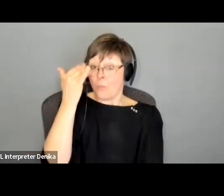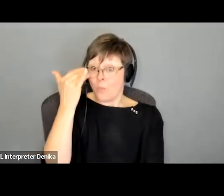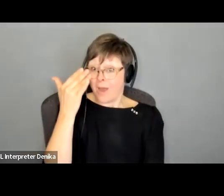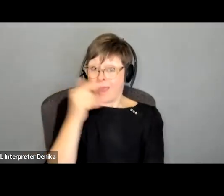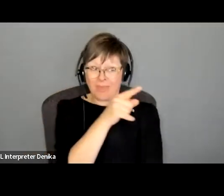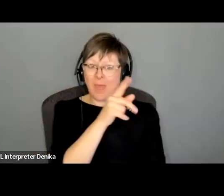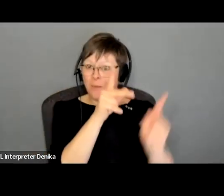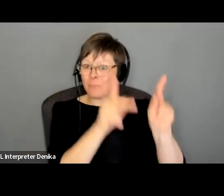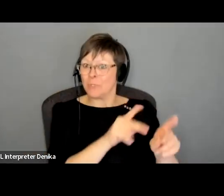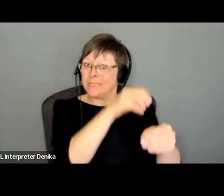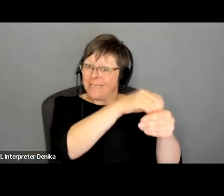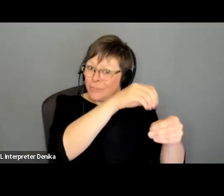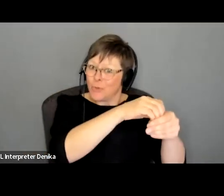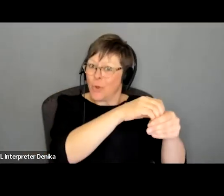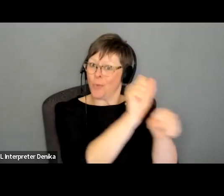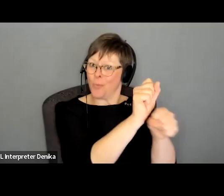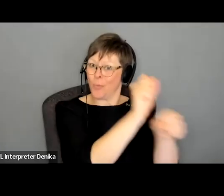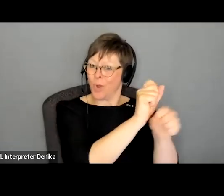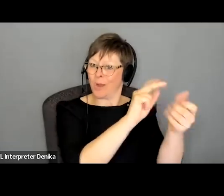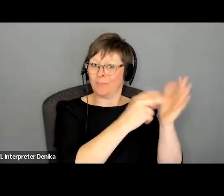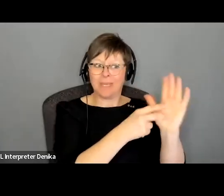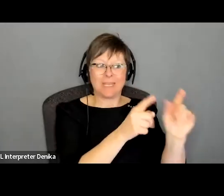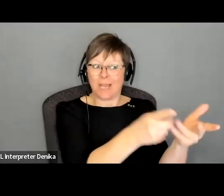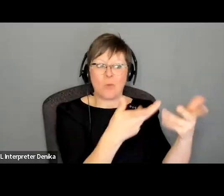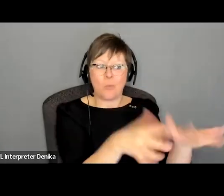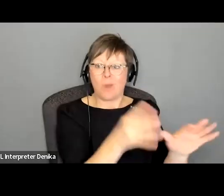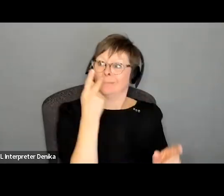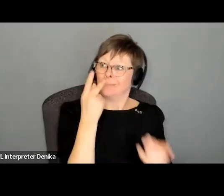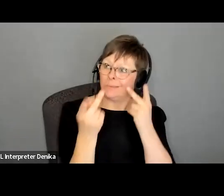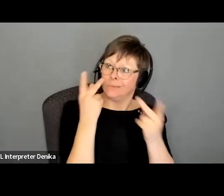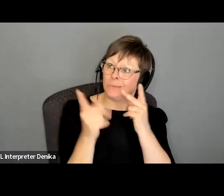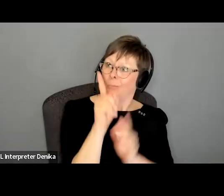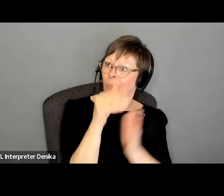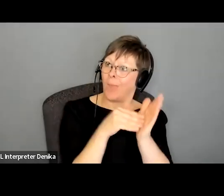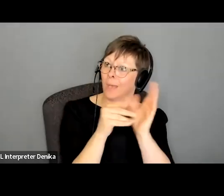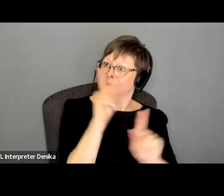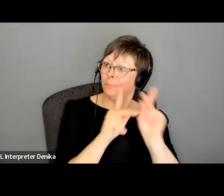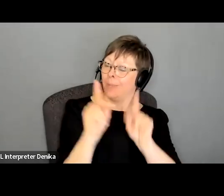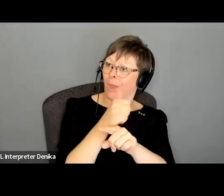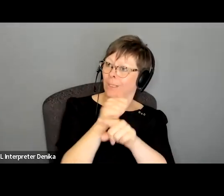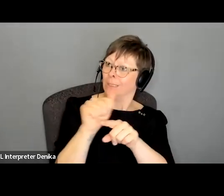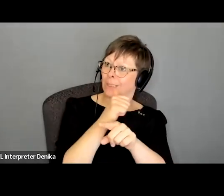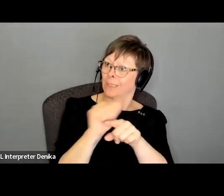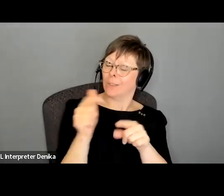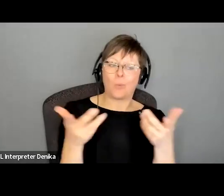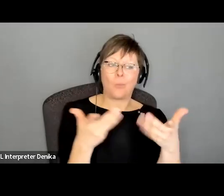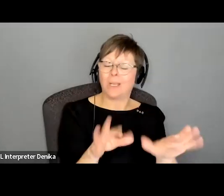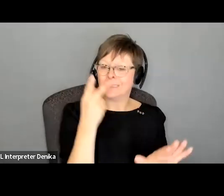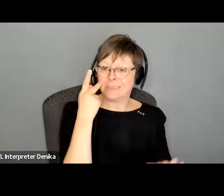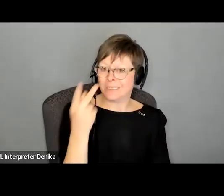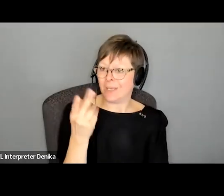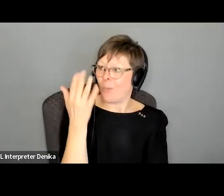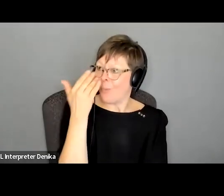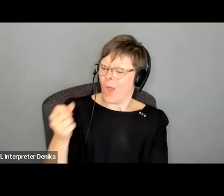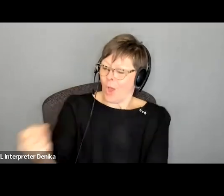to go through a thousand auditions so i don't have time but if anybody is i can hear them